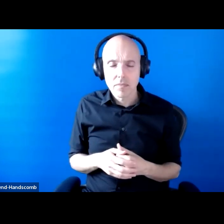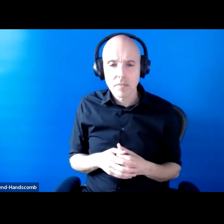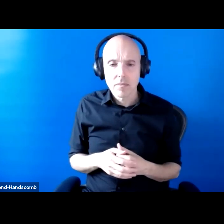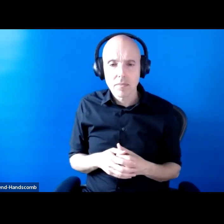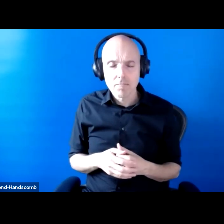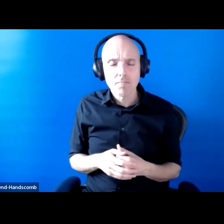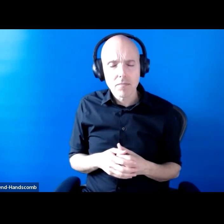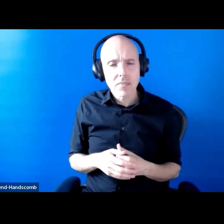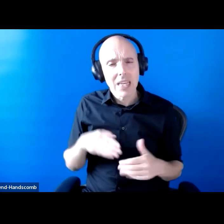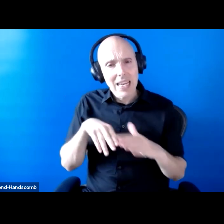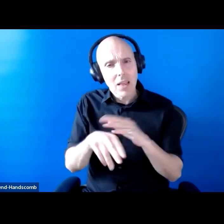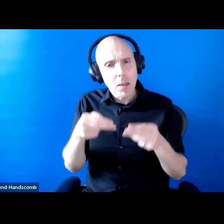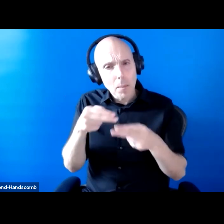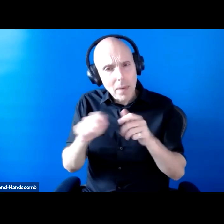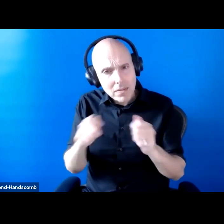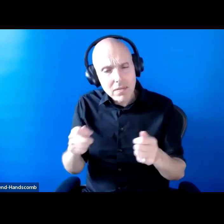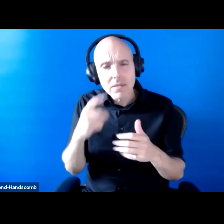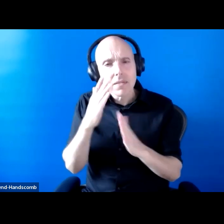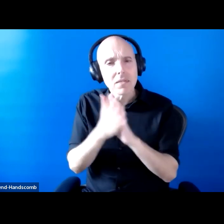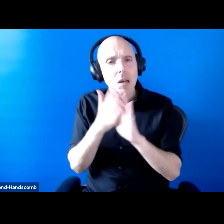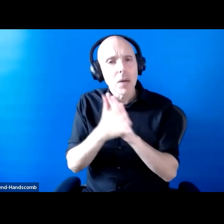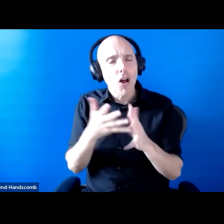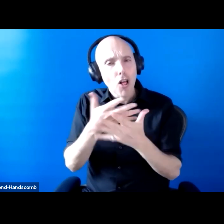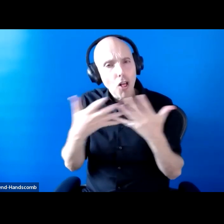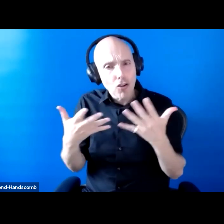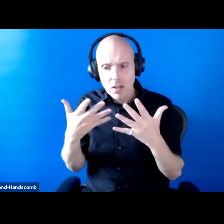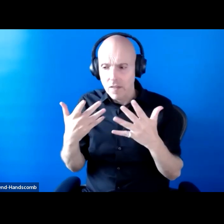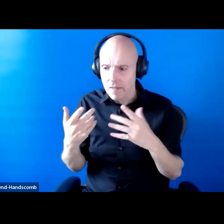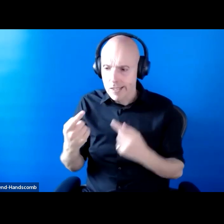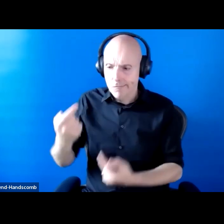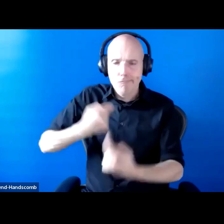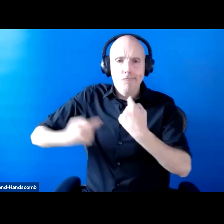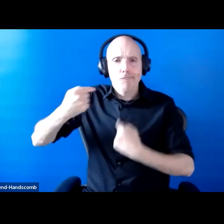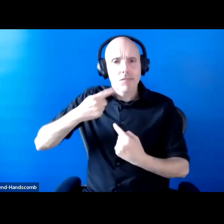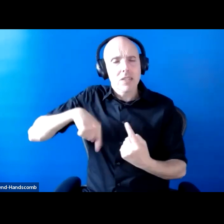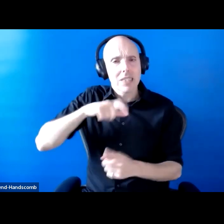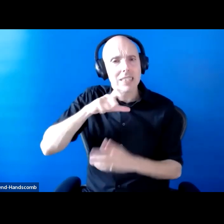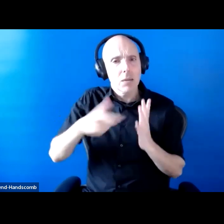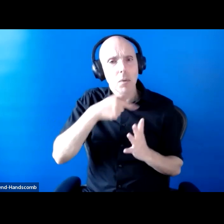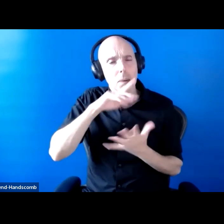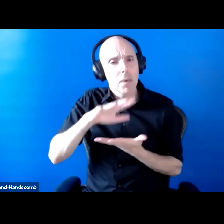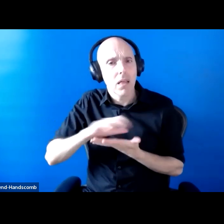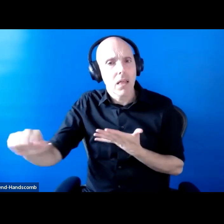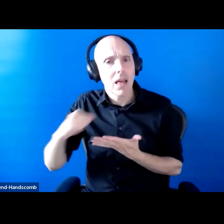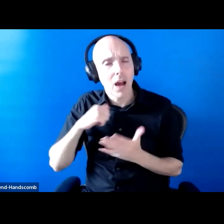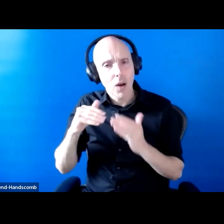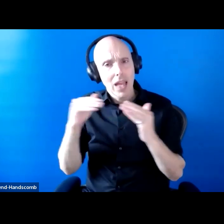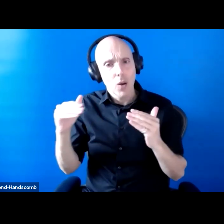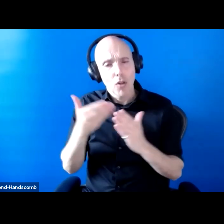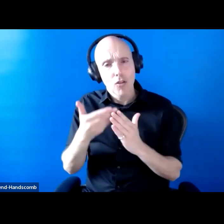our equal rights to health care. We did have maybe the second week of April 2020